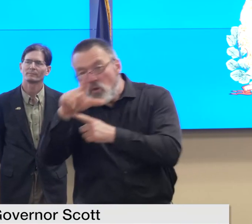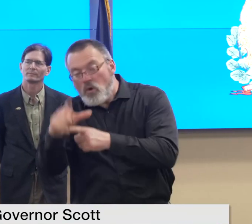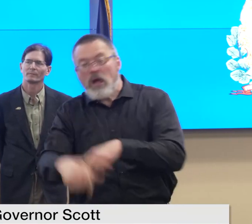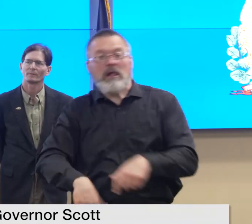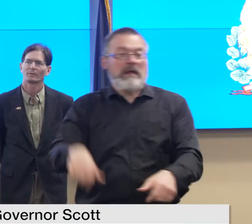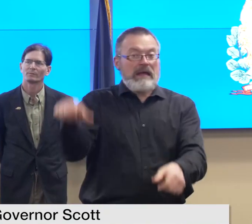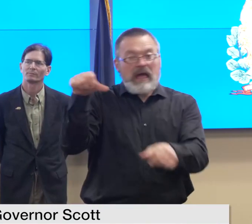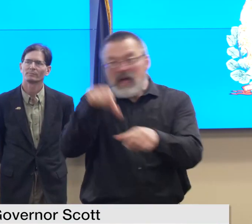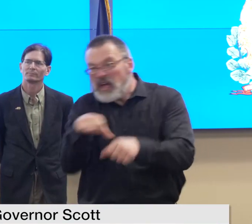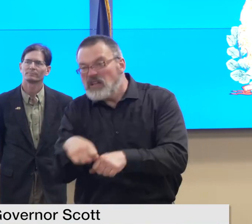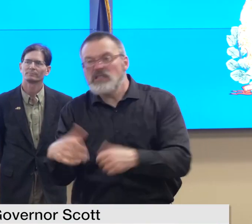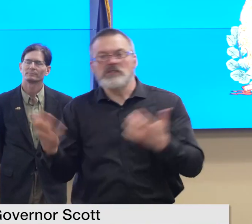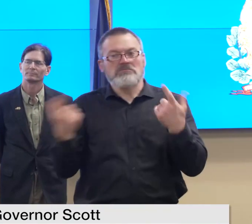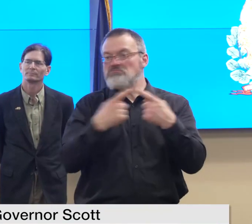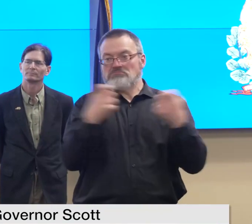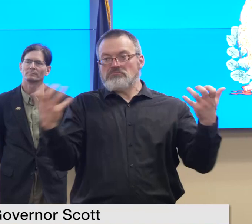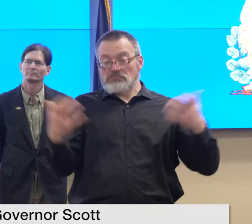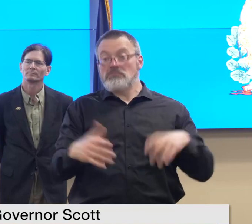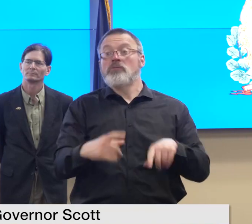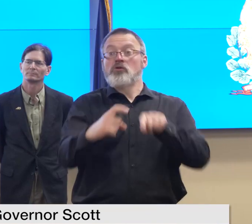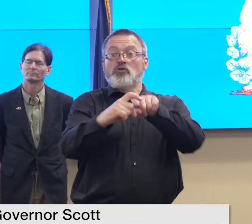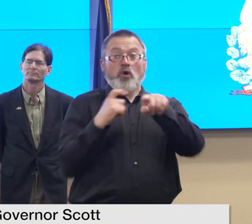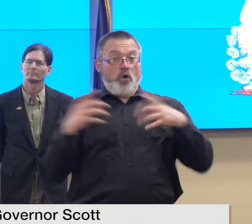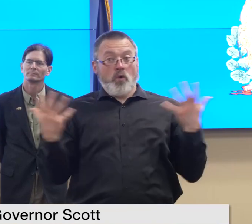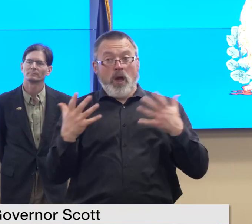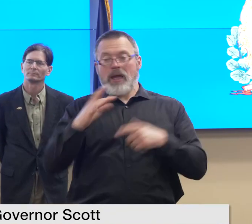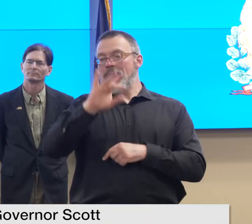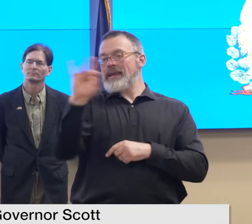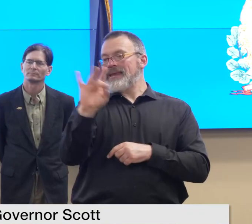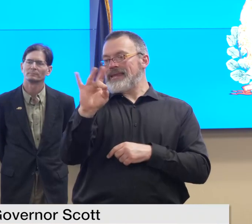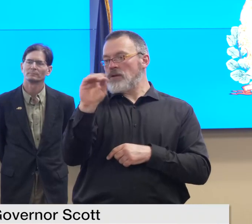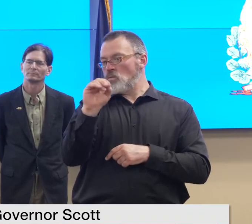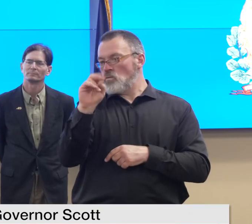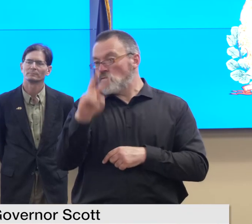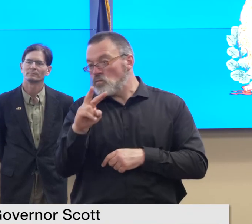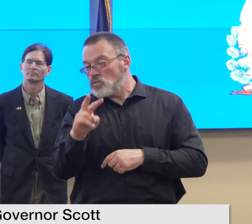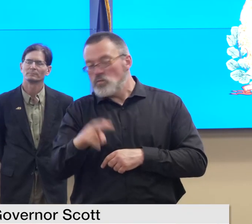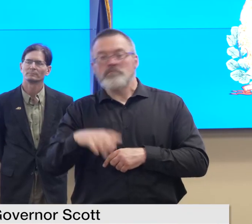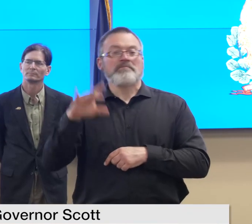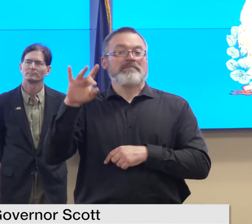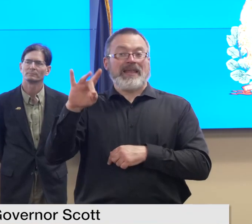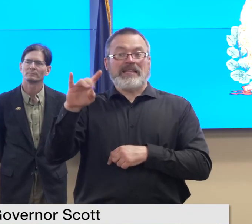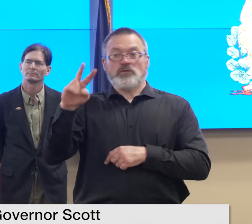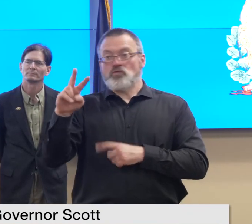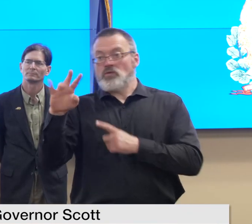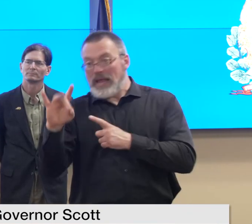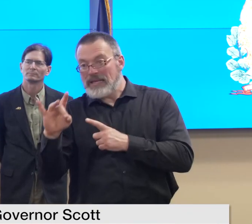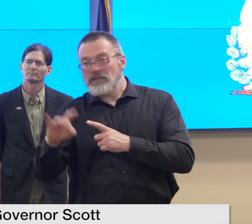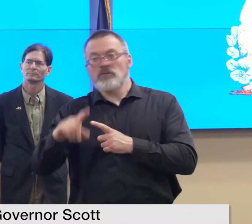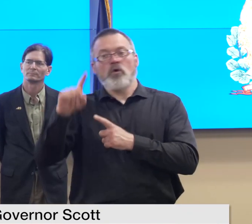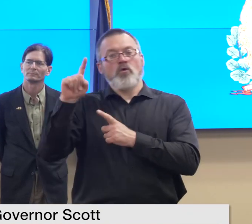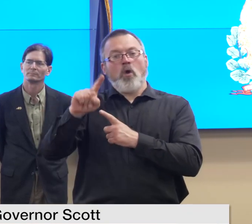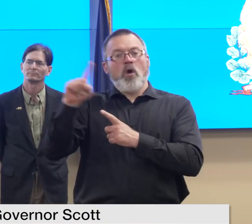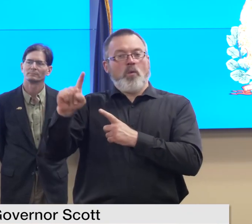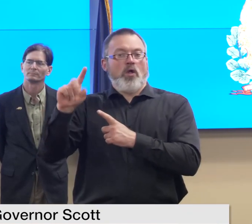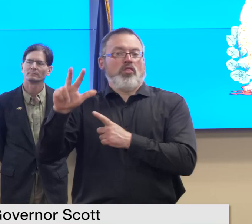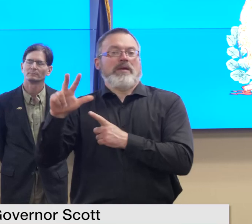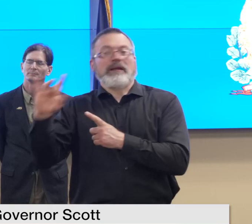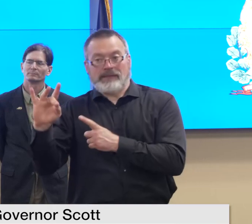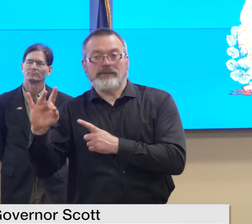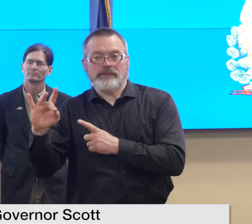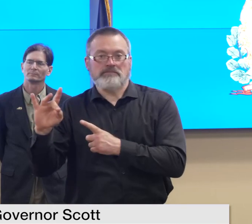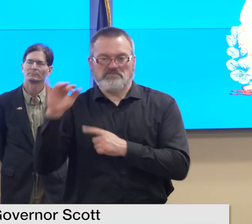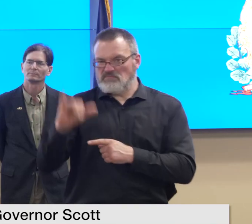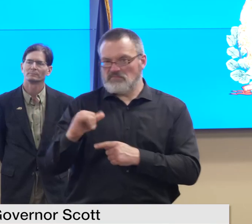calling 802-828-1138 if you're